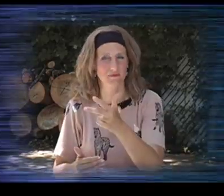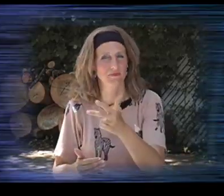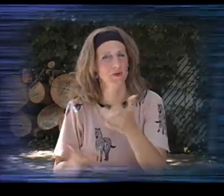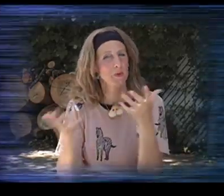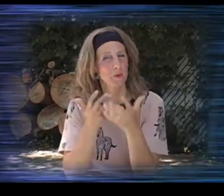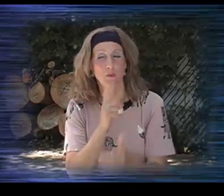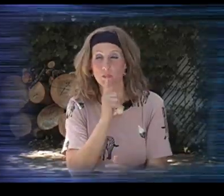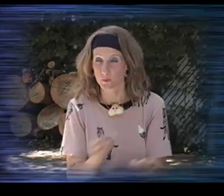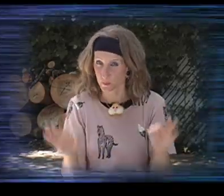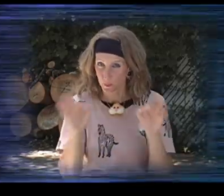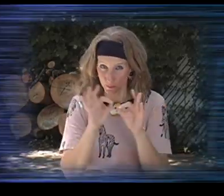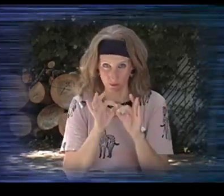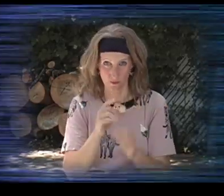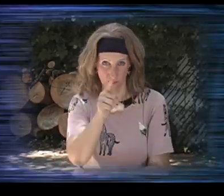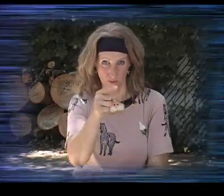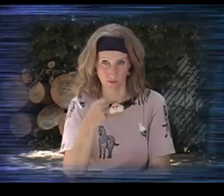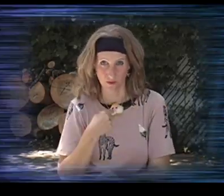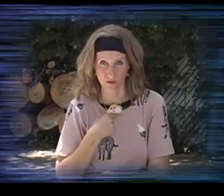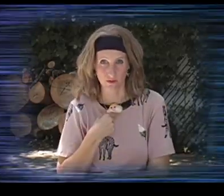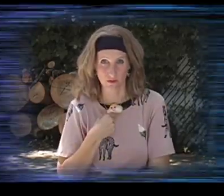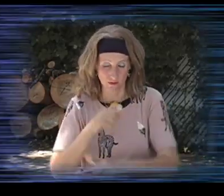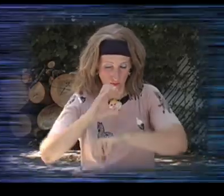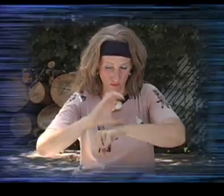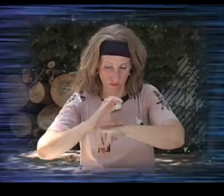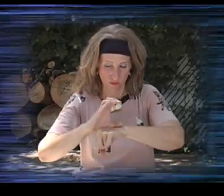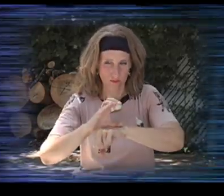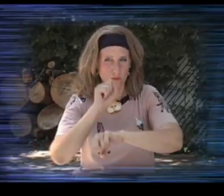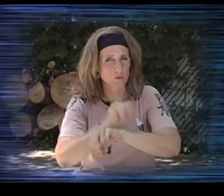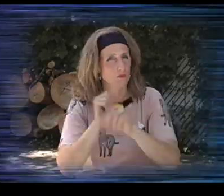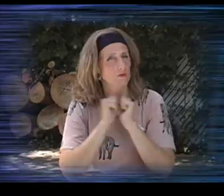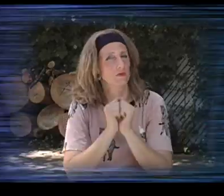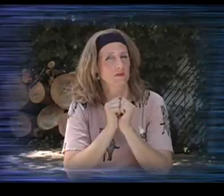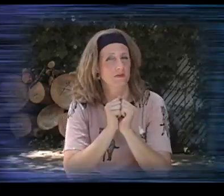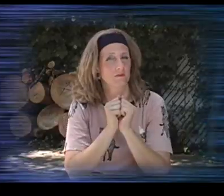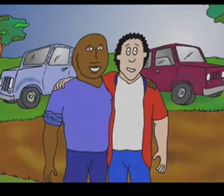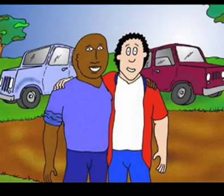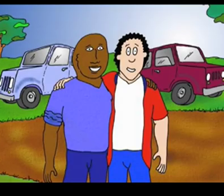drive off. You know, it's really important. You for you and I, members of the church, to work together.